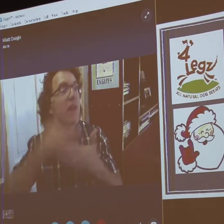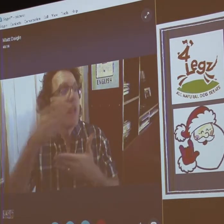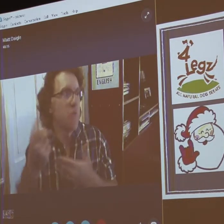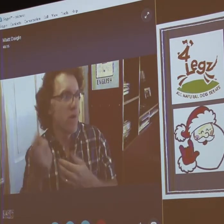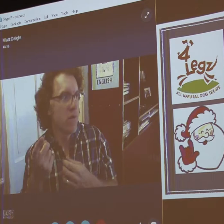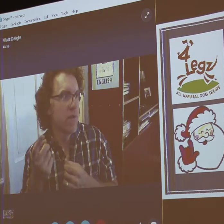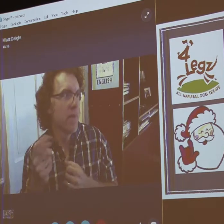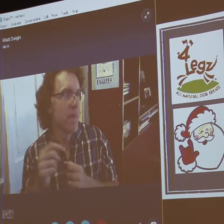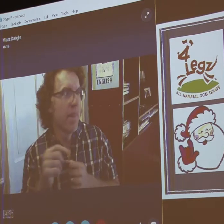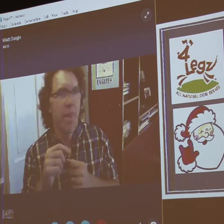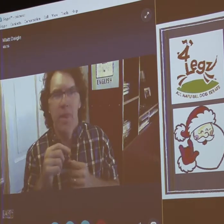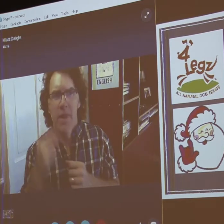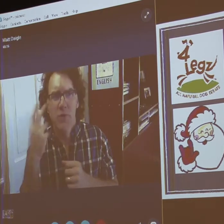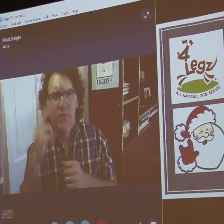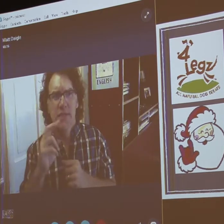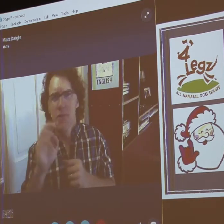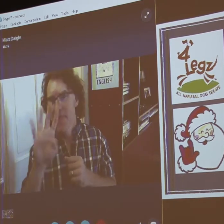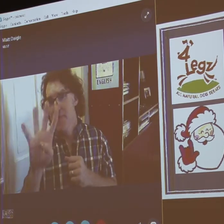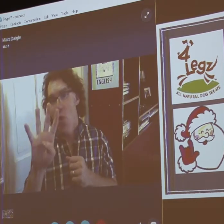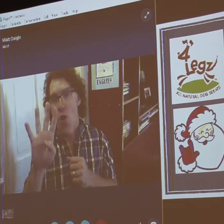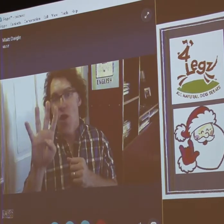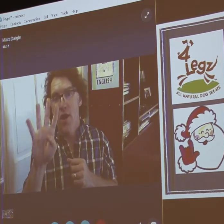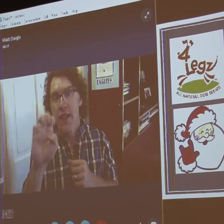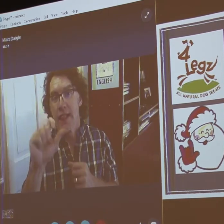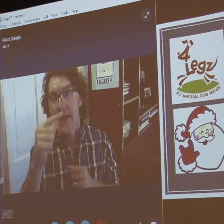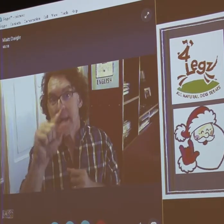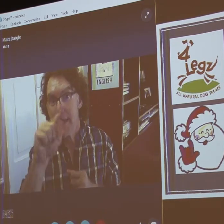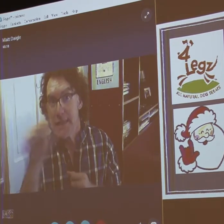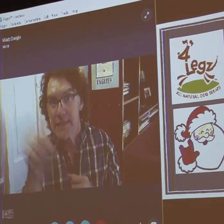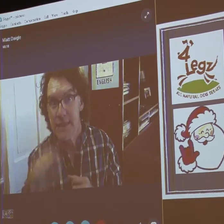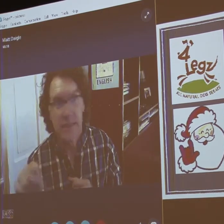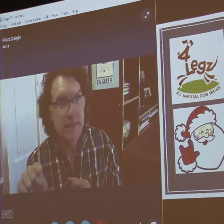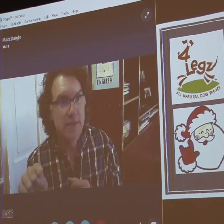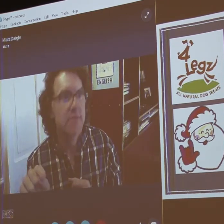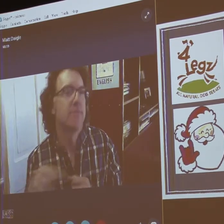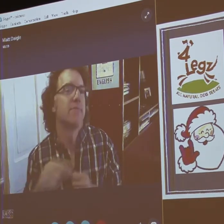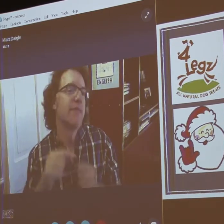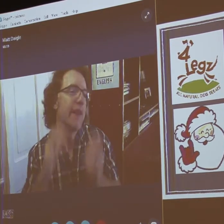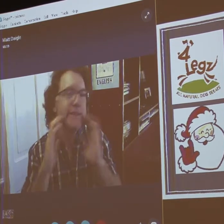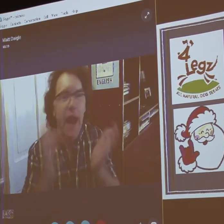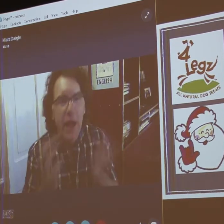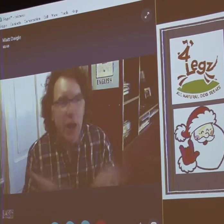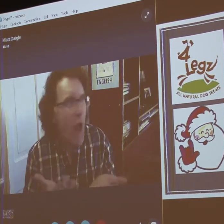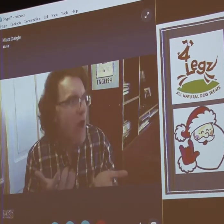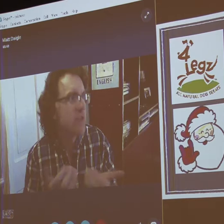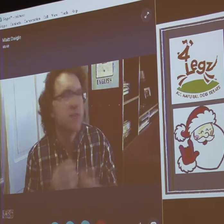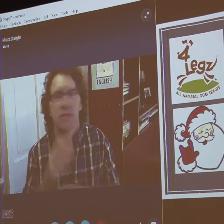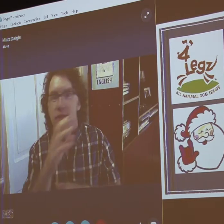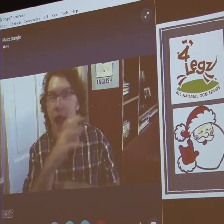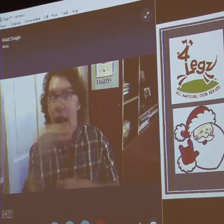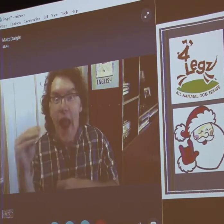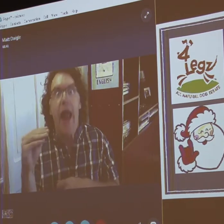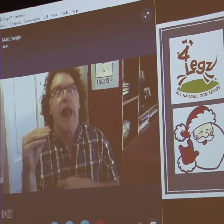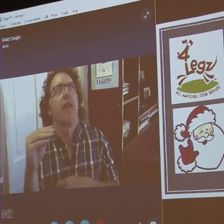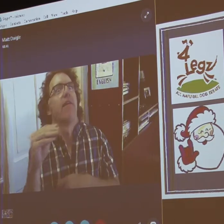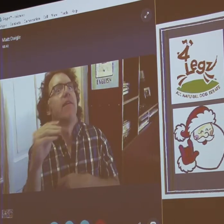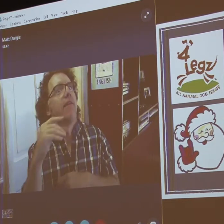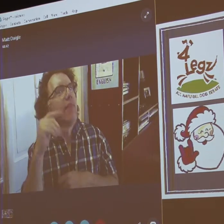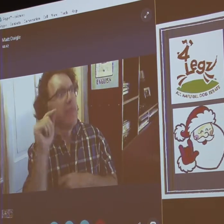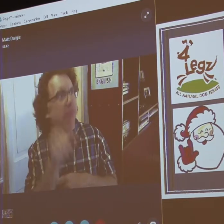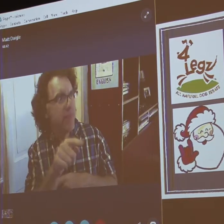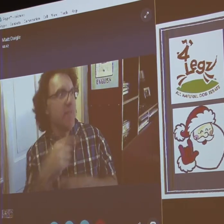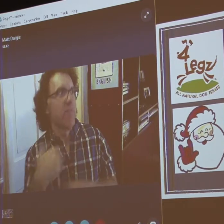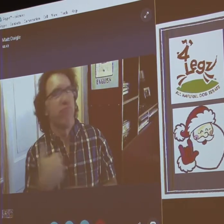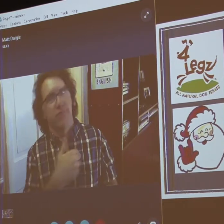And then the next one, you'll see the Four Legs and the Signing Santa